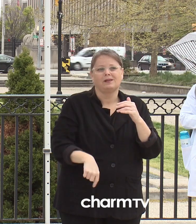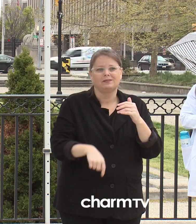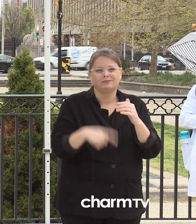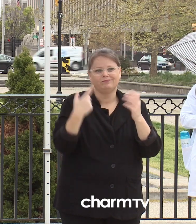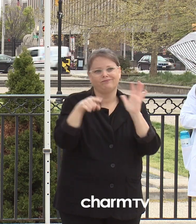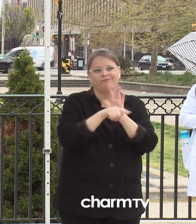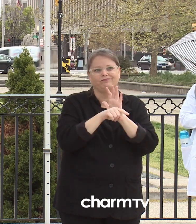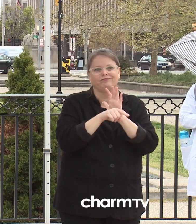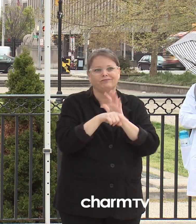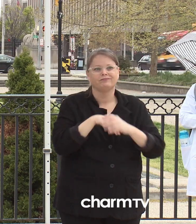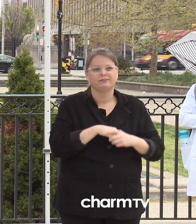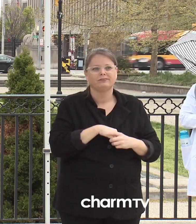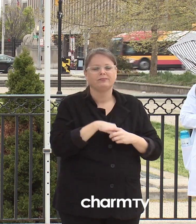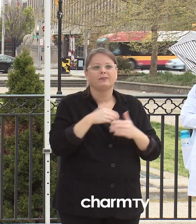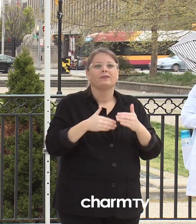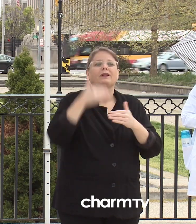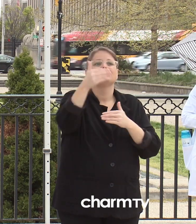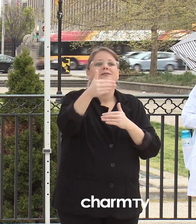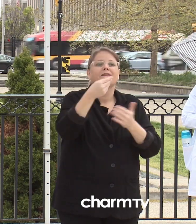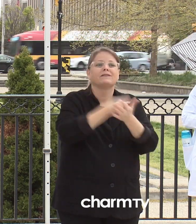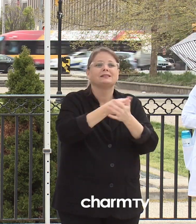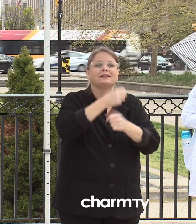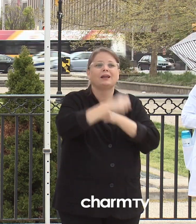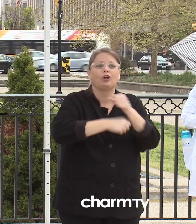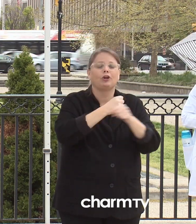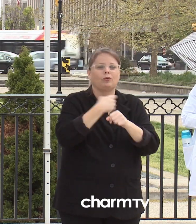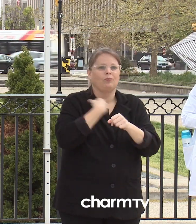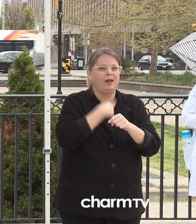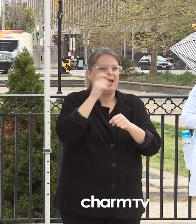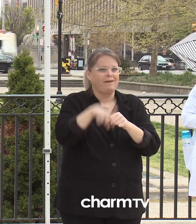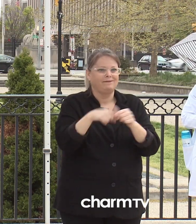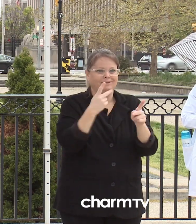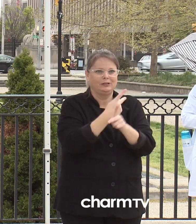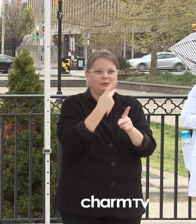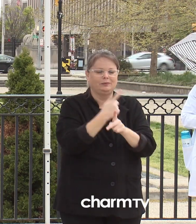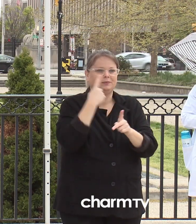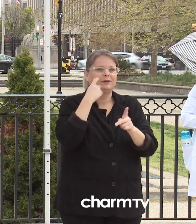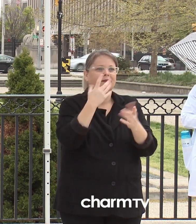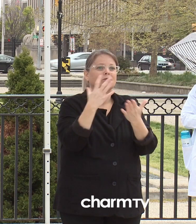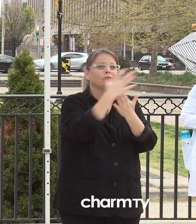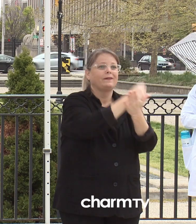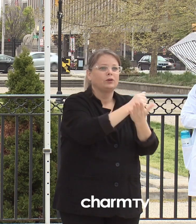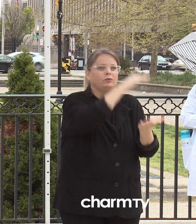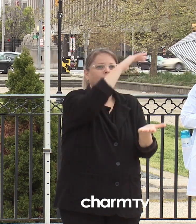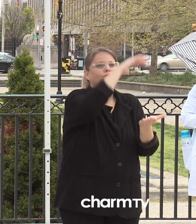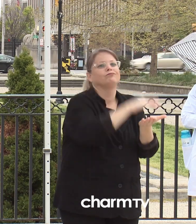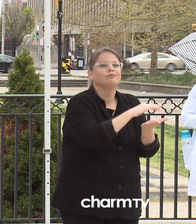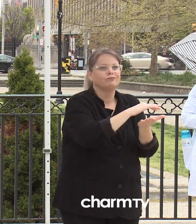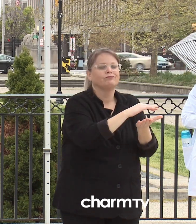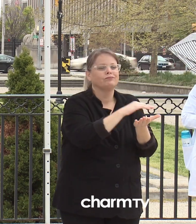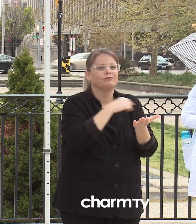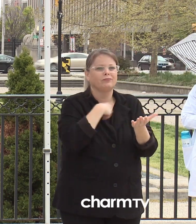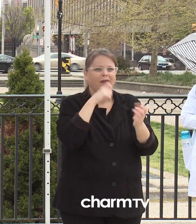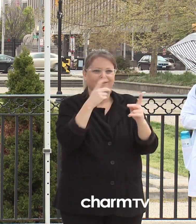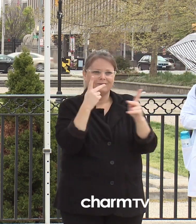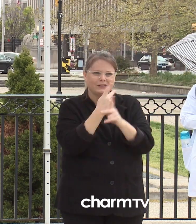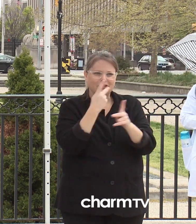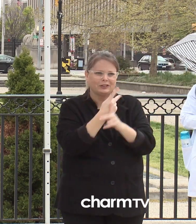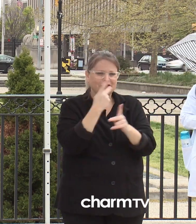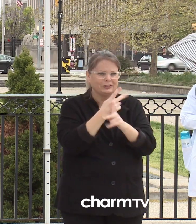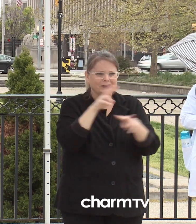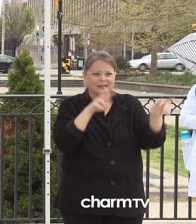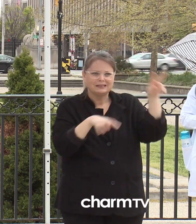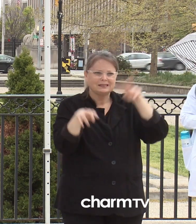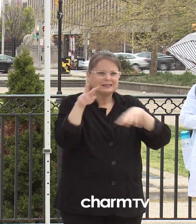revenue by over $100 million. We have to be very judicious in the use of the Rainy Day